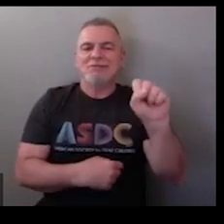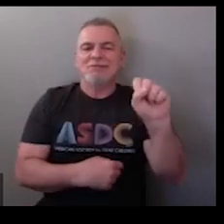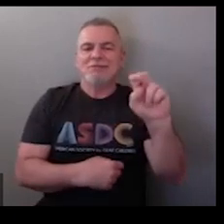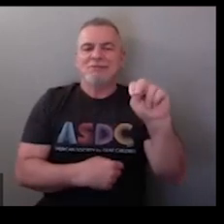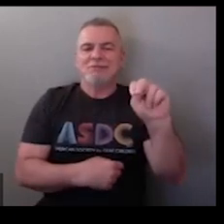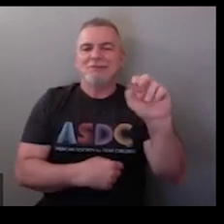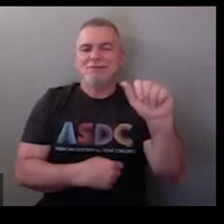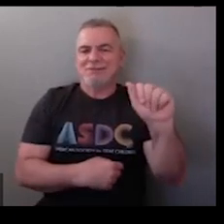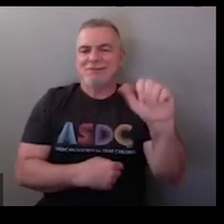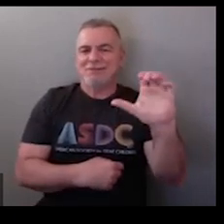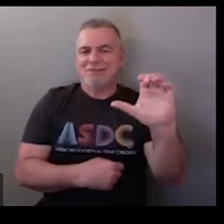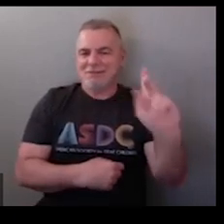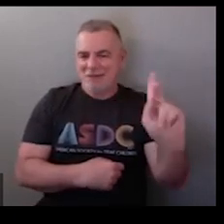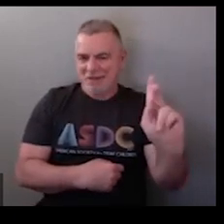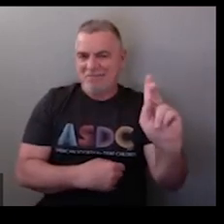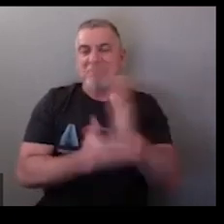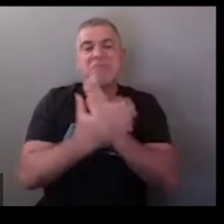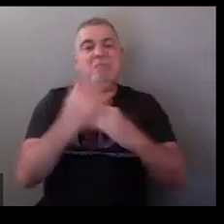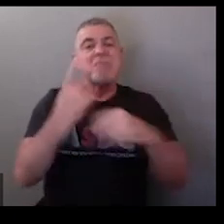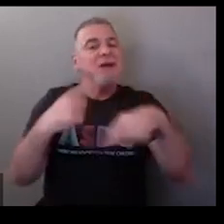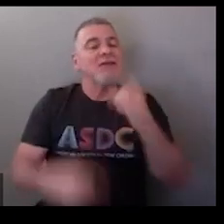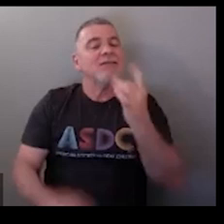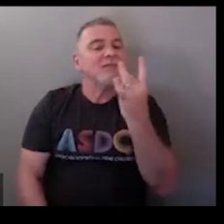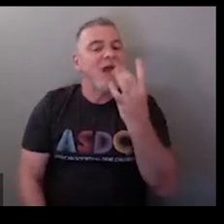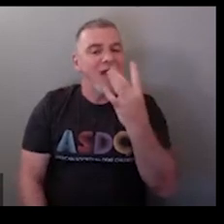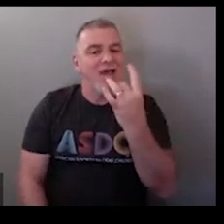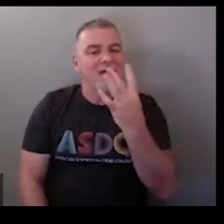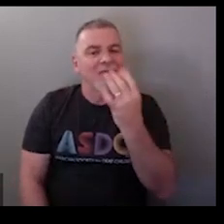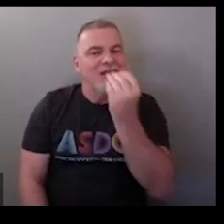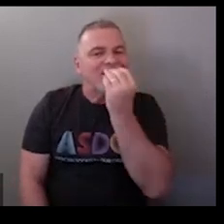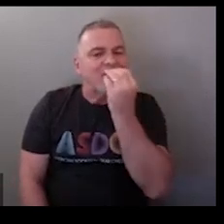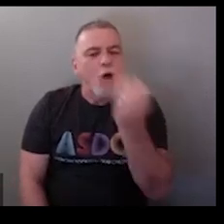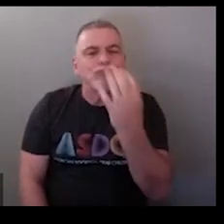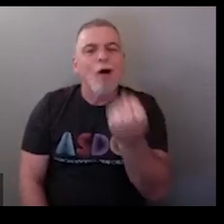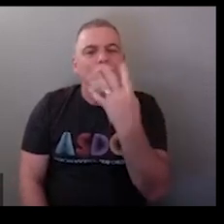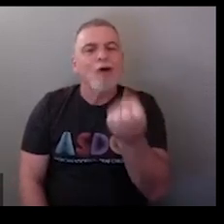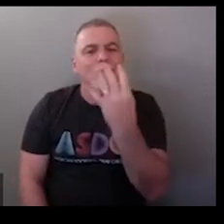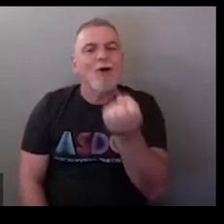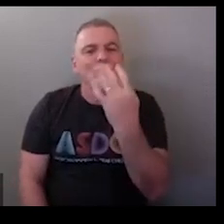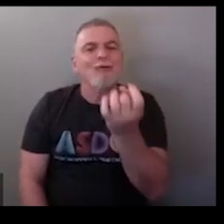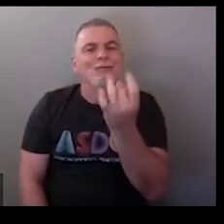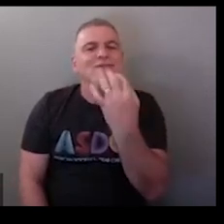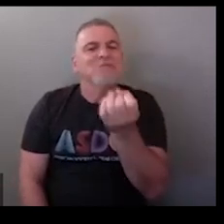now some people like myself i fingerspell snack some people sign this for snack